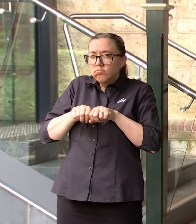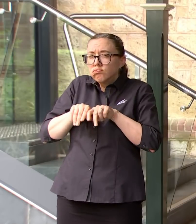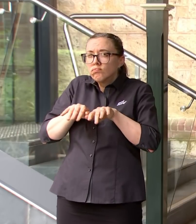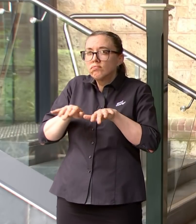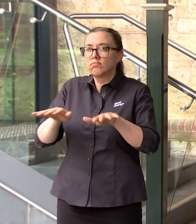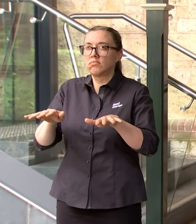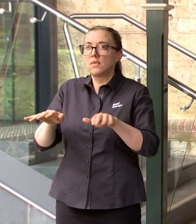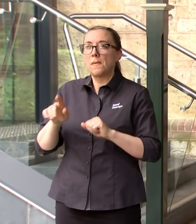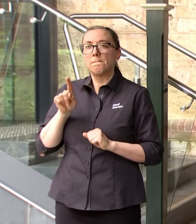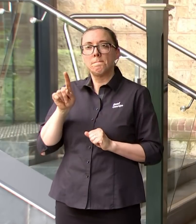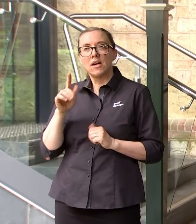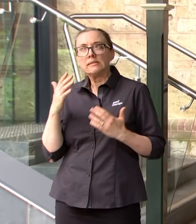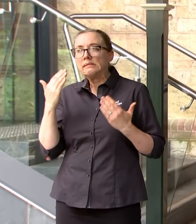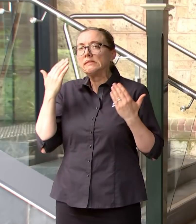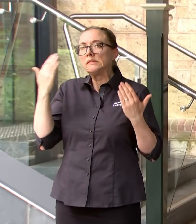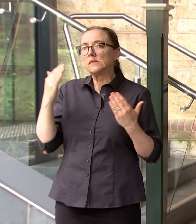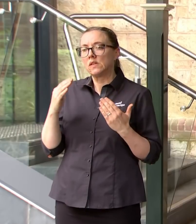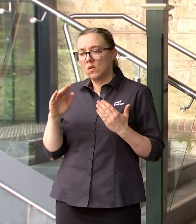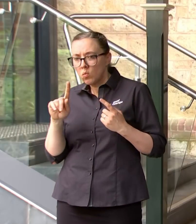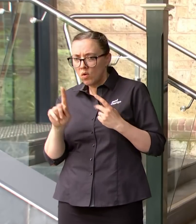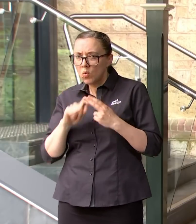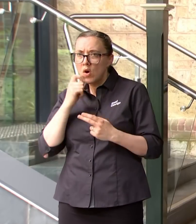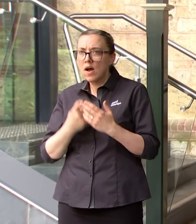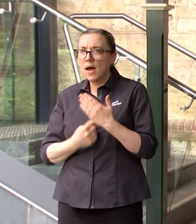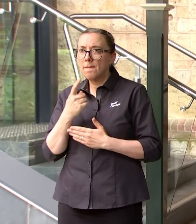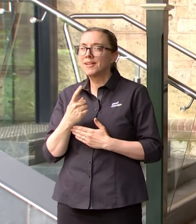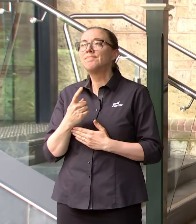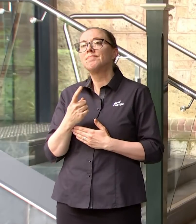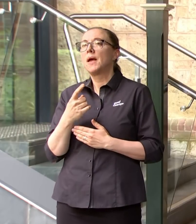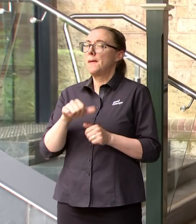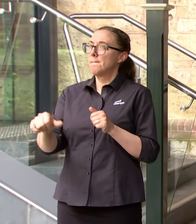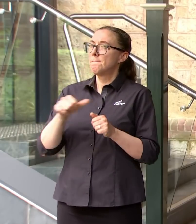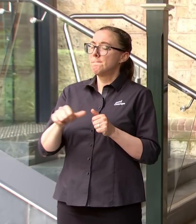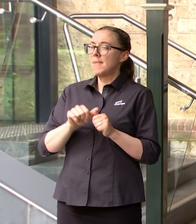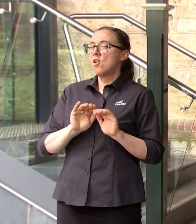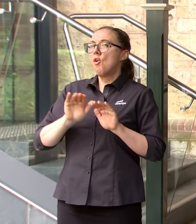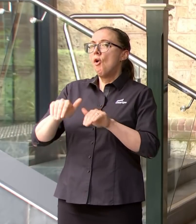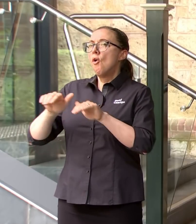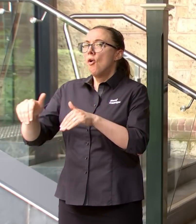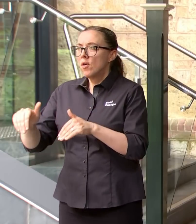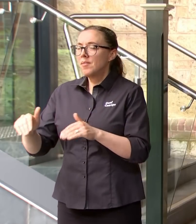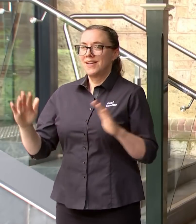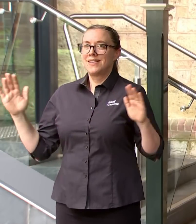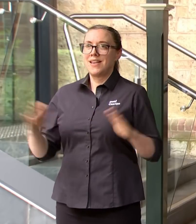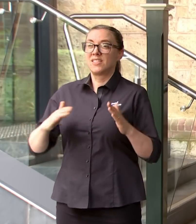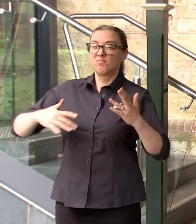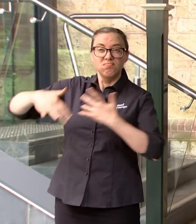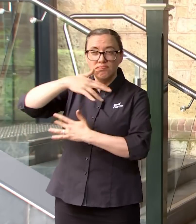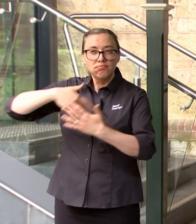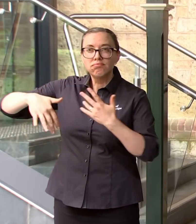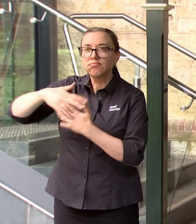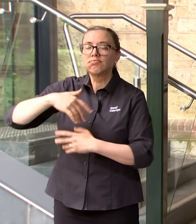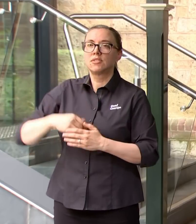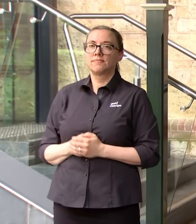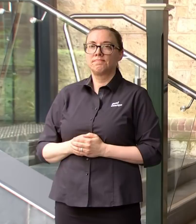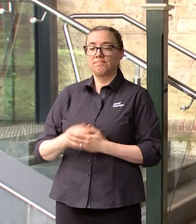we've really got to be mindful of trying to move around a lot less and coming into contact with far fewer people. We've encouraged people